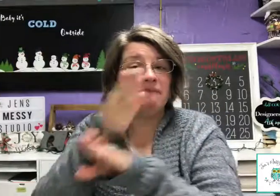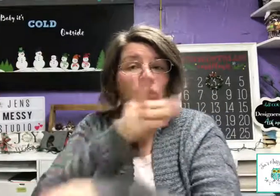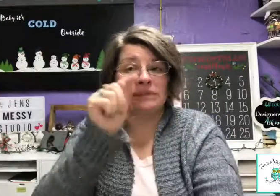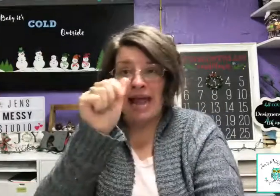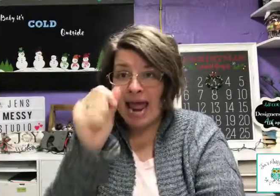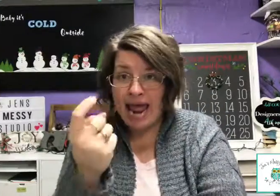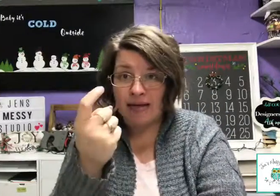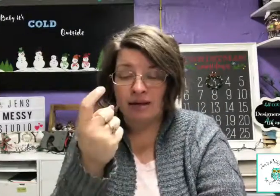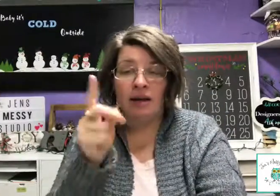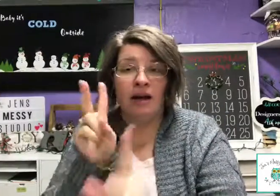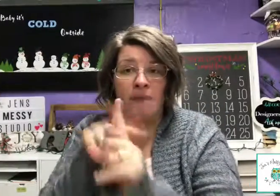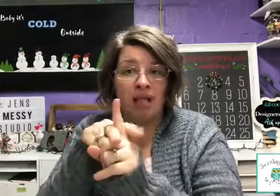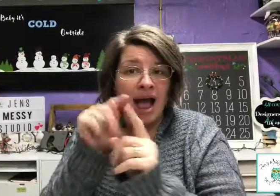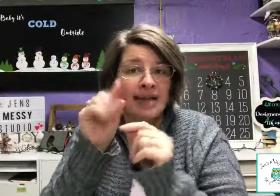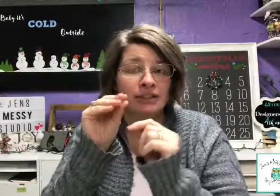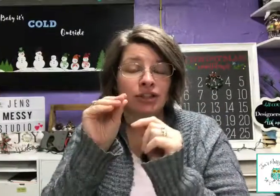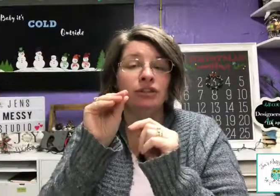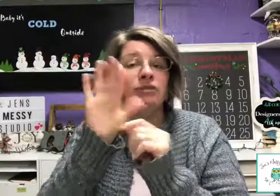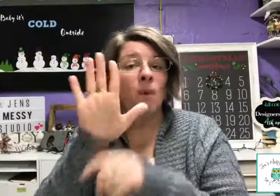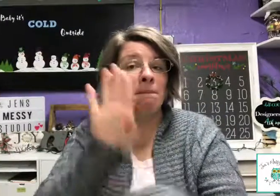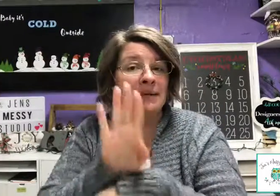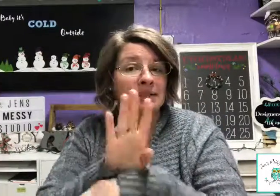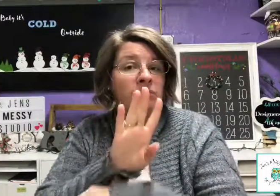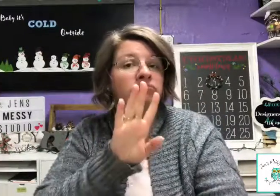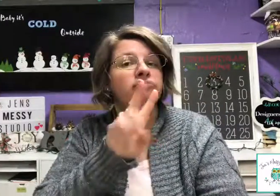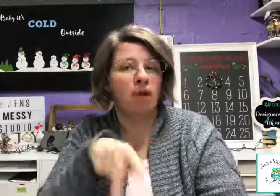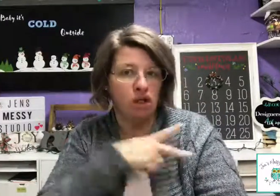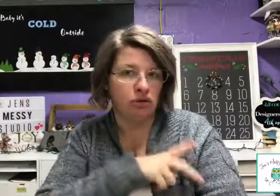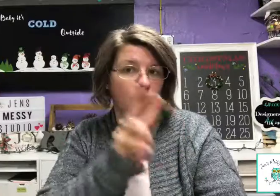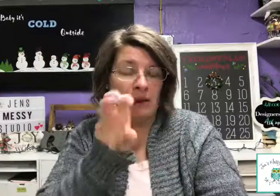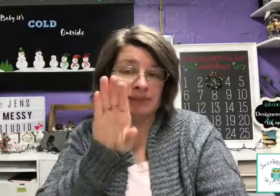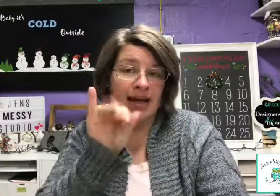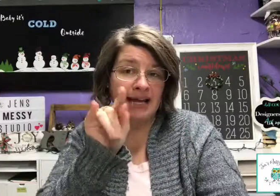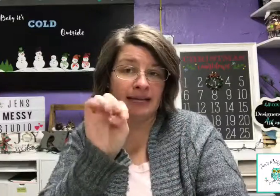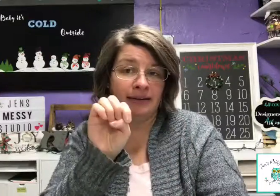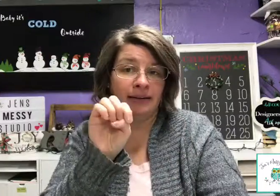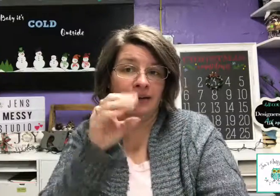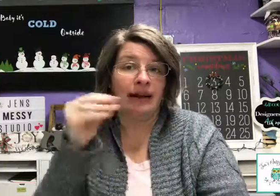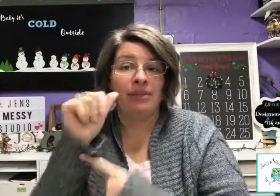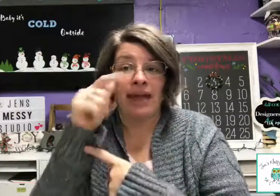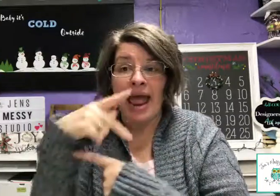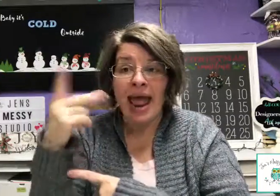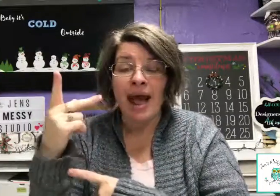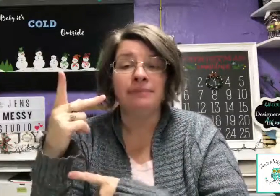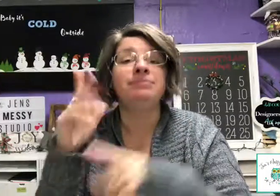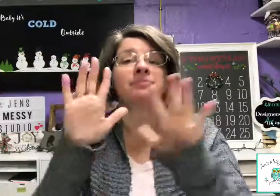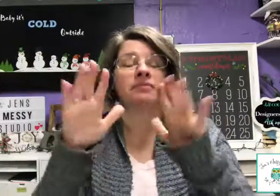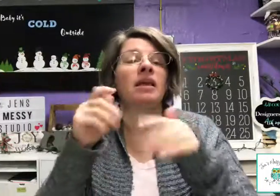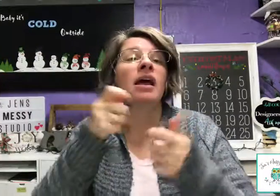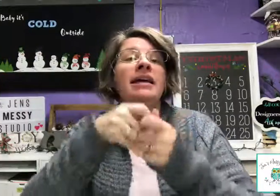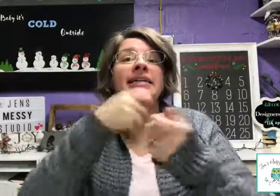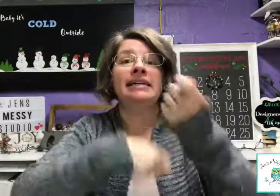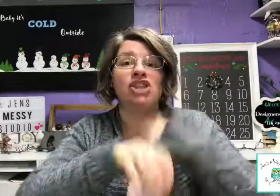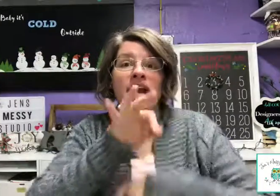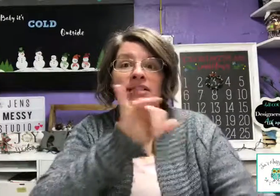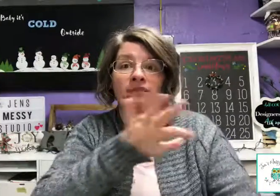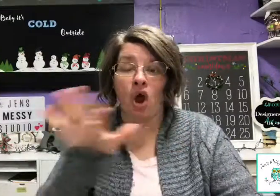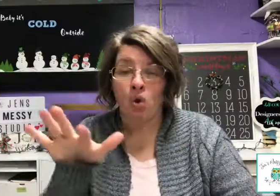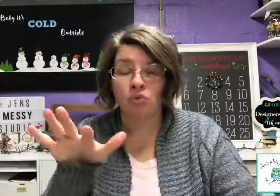before tax. Applied to you. reach the personal website. At the end. If you change the phone.